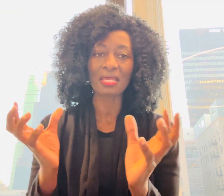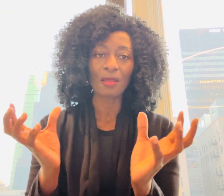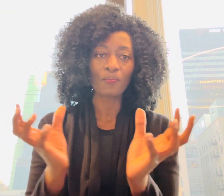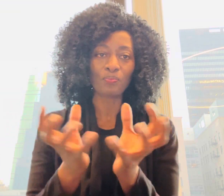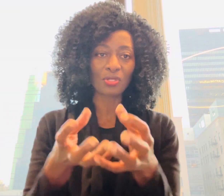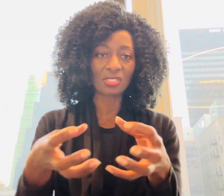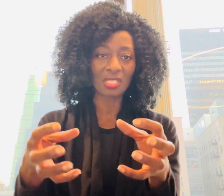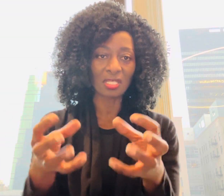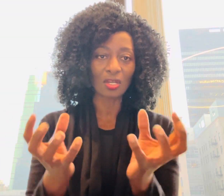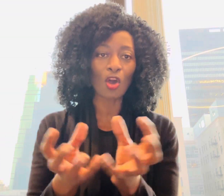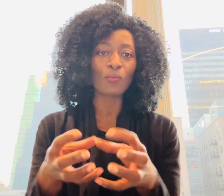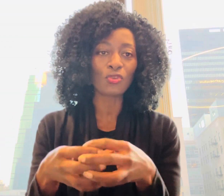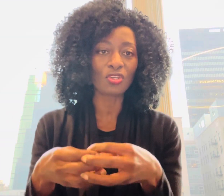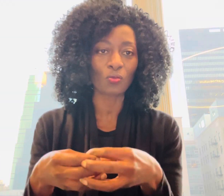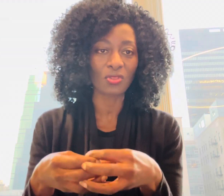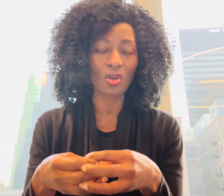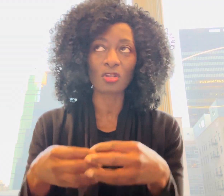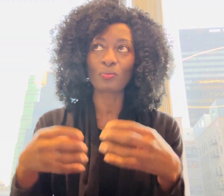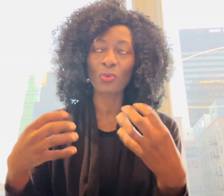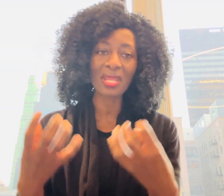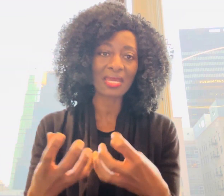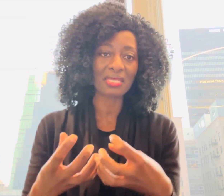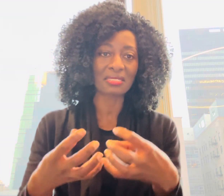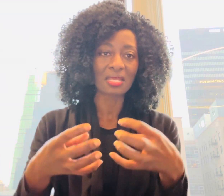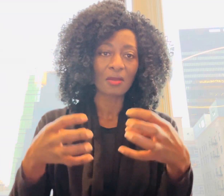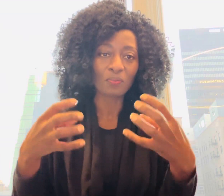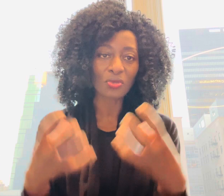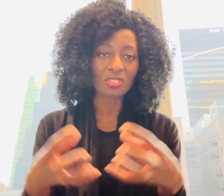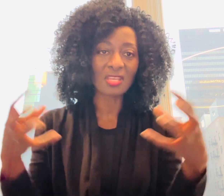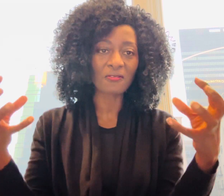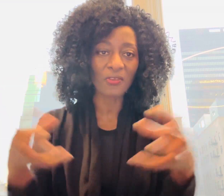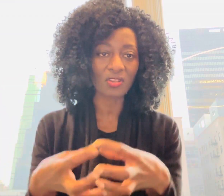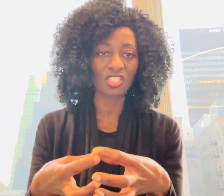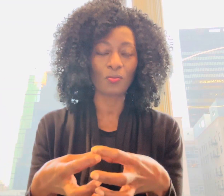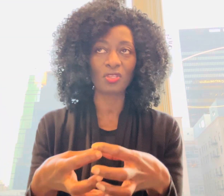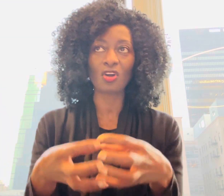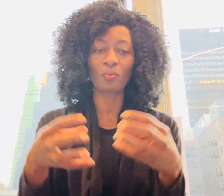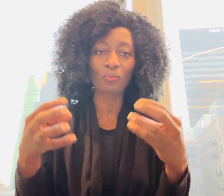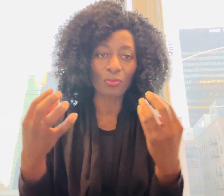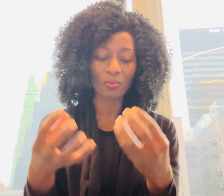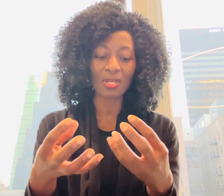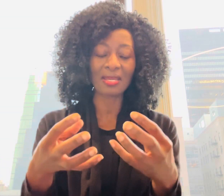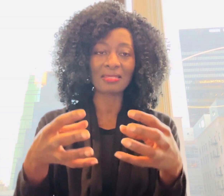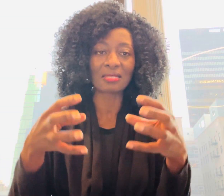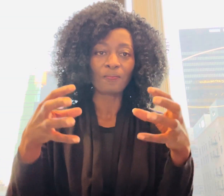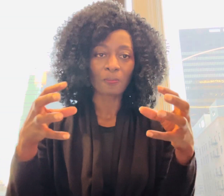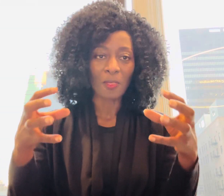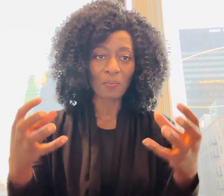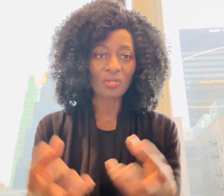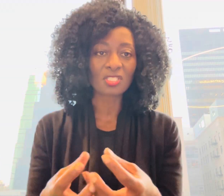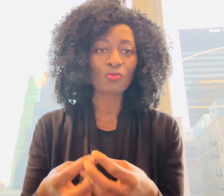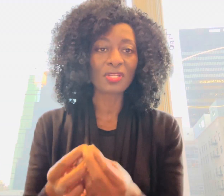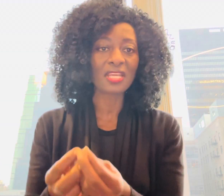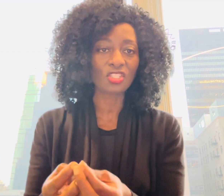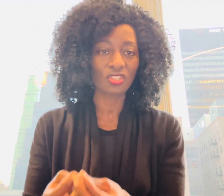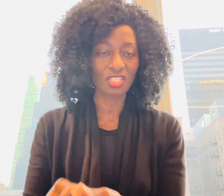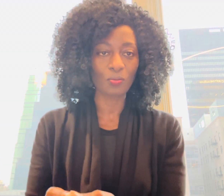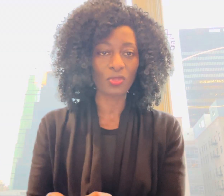building communion with god prayer is building fellowship with god prayer is building relationship with